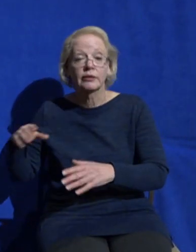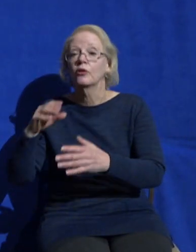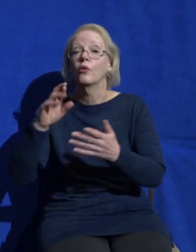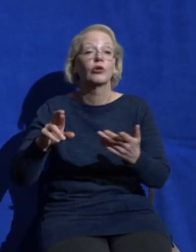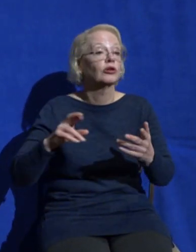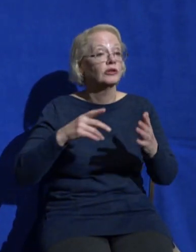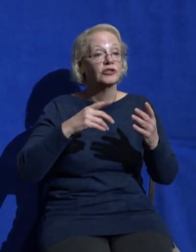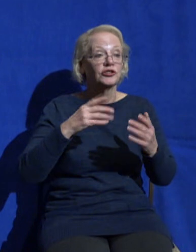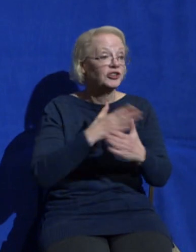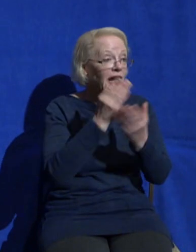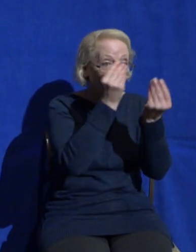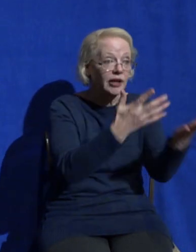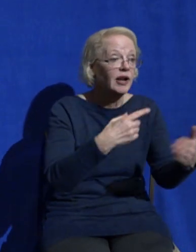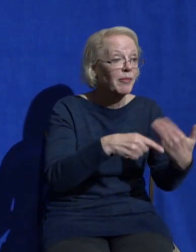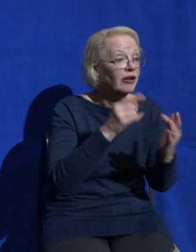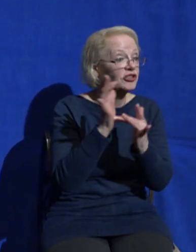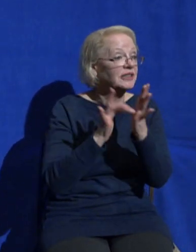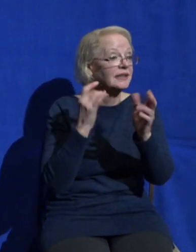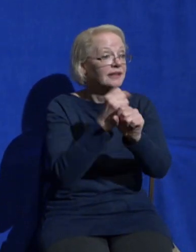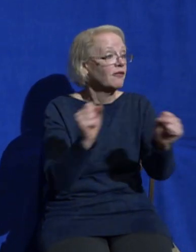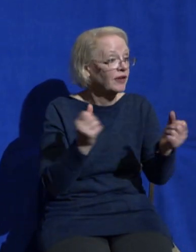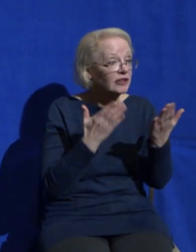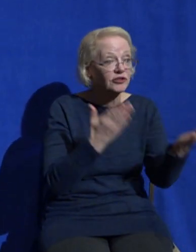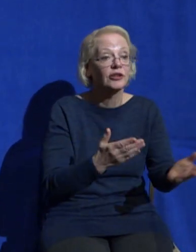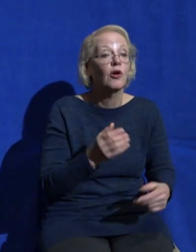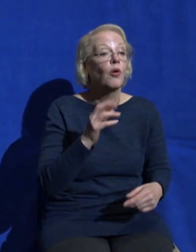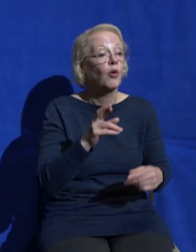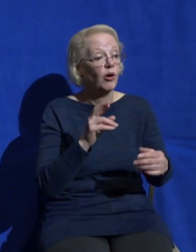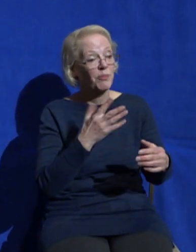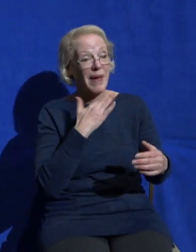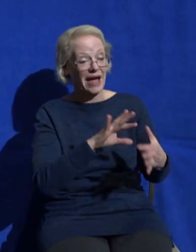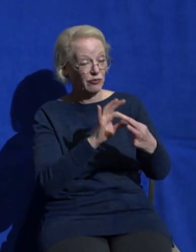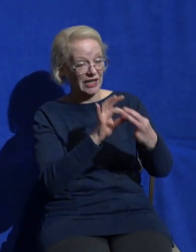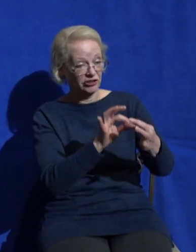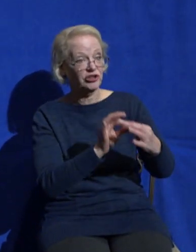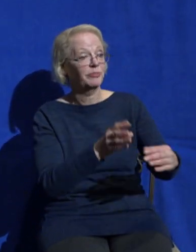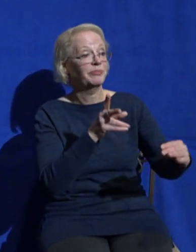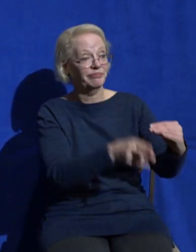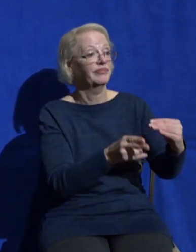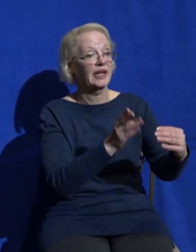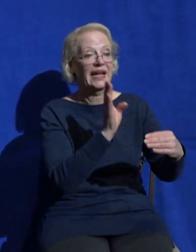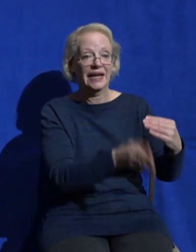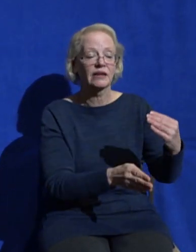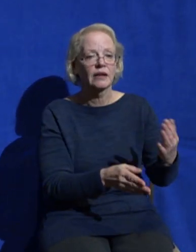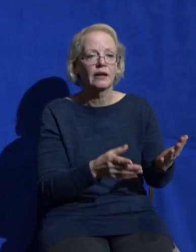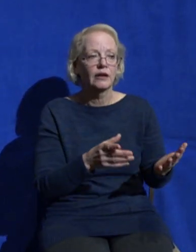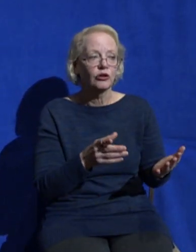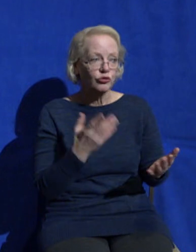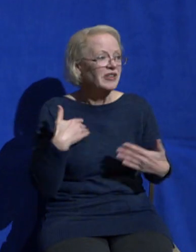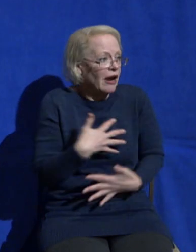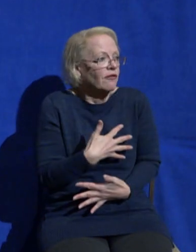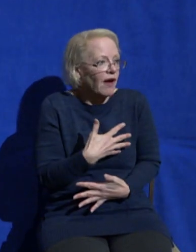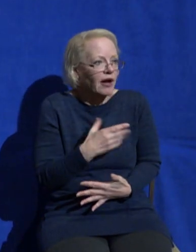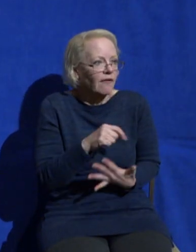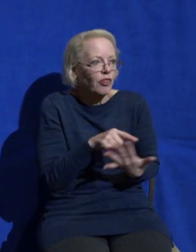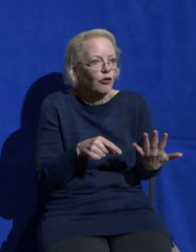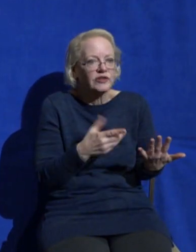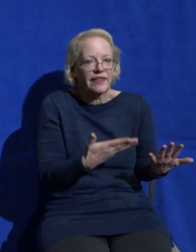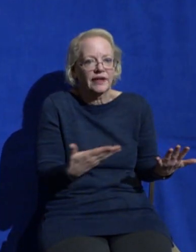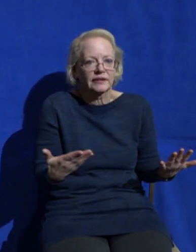relationship sometimes God is going to call you to do some things that are terrifying and you know it's what God wants you to do but you're afraid of what will happen